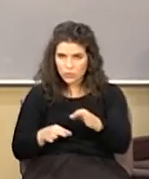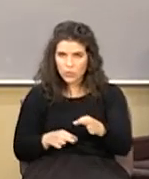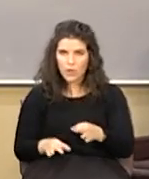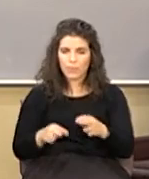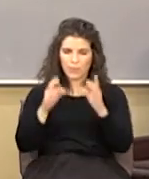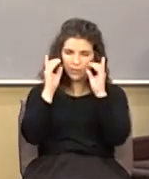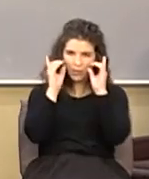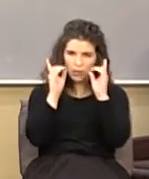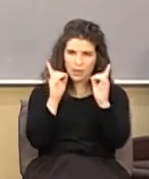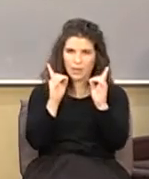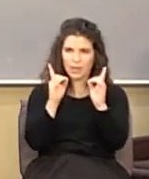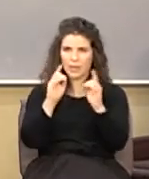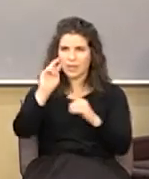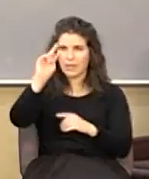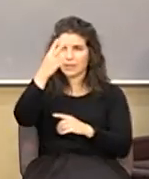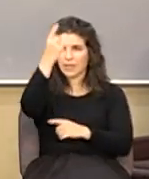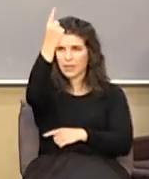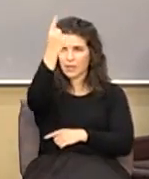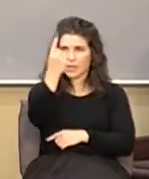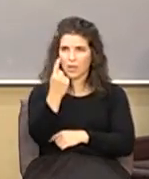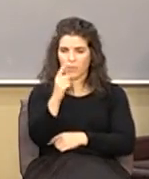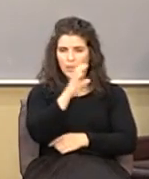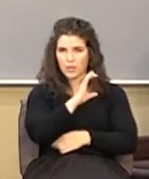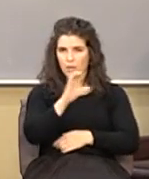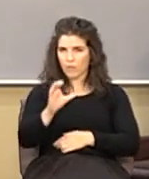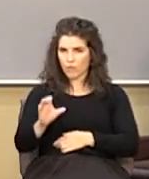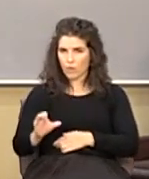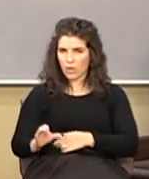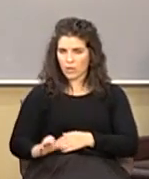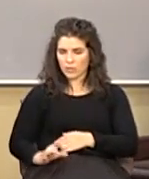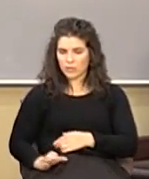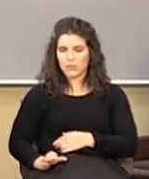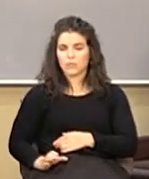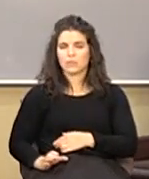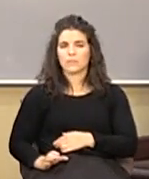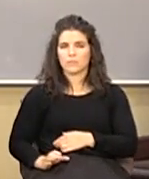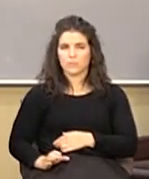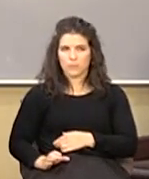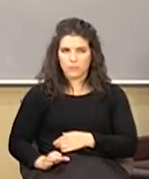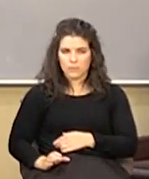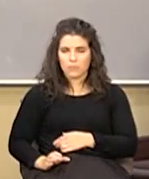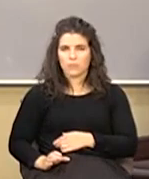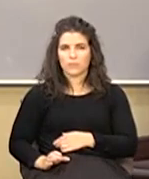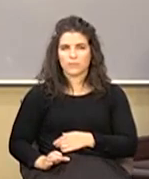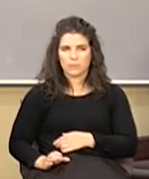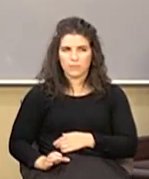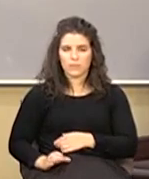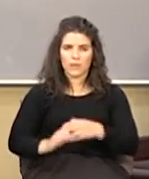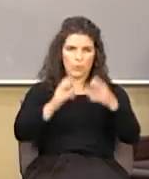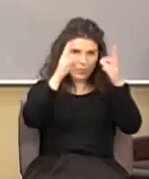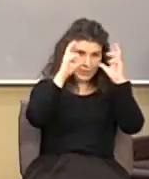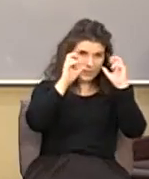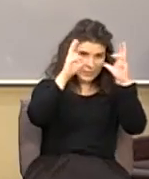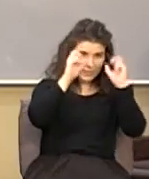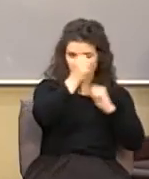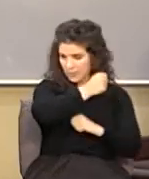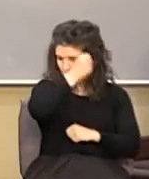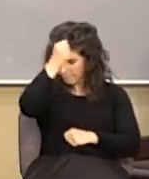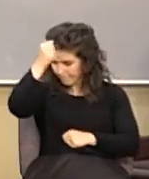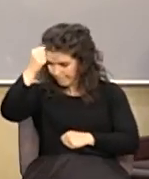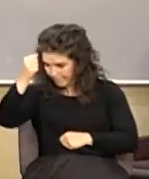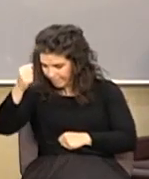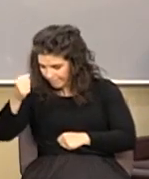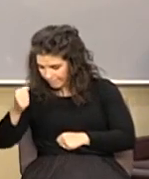doctrinally, is that the second coming of Christ. And he's fixing to take Satan and cast him into